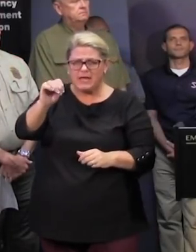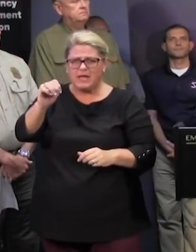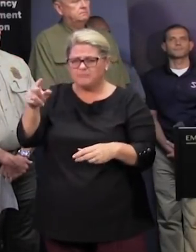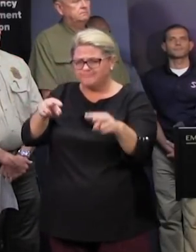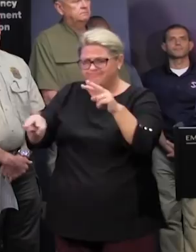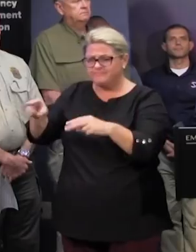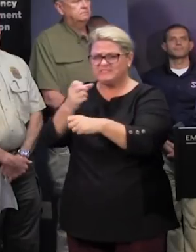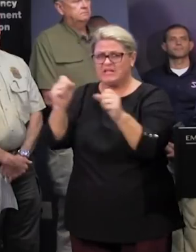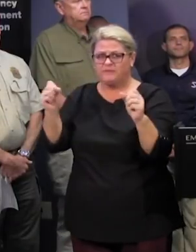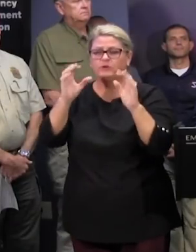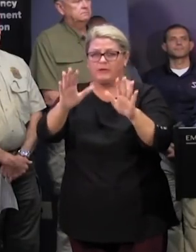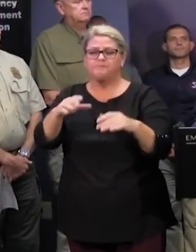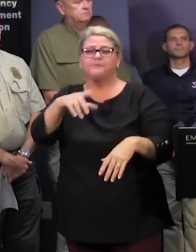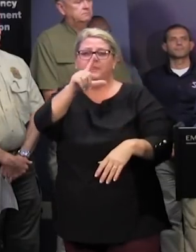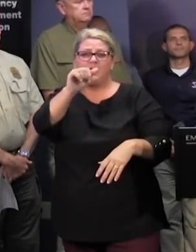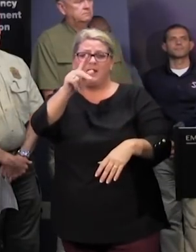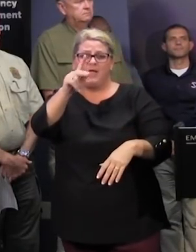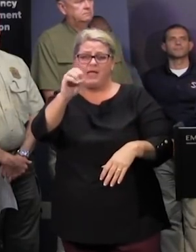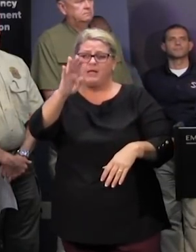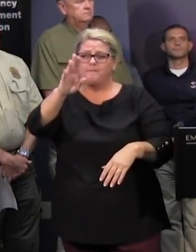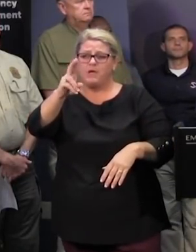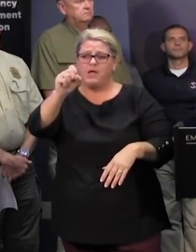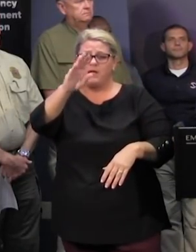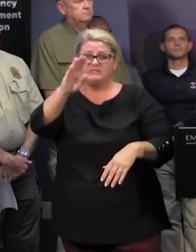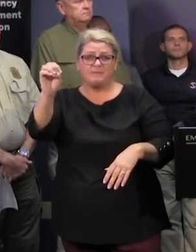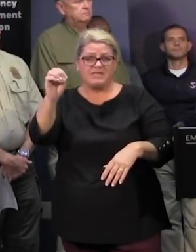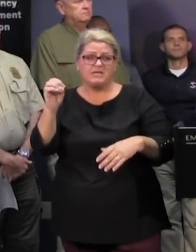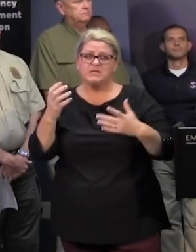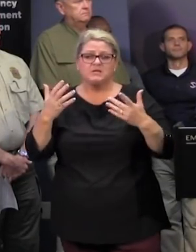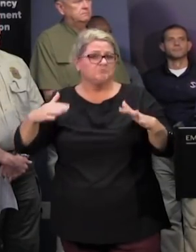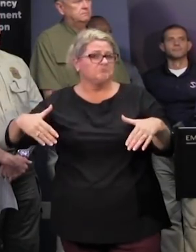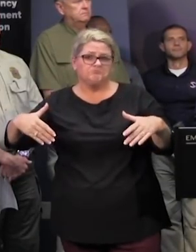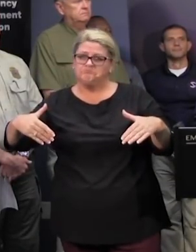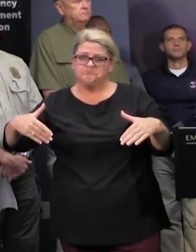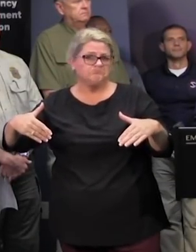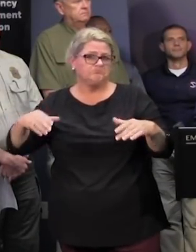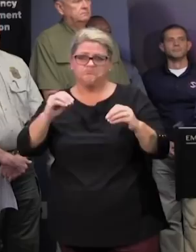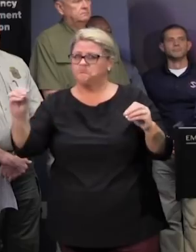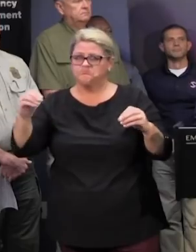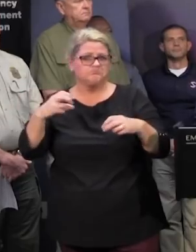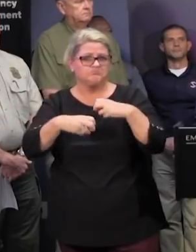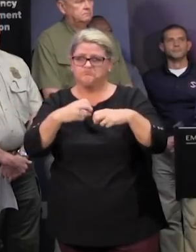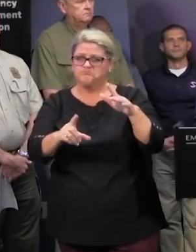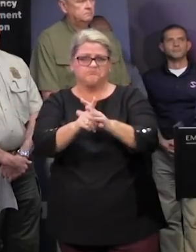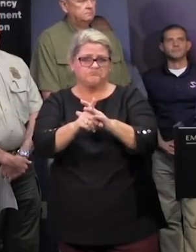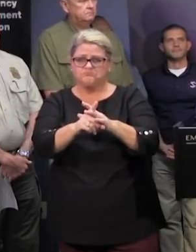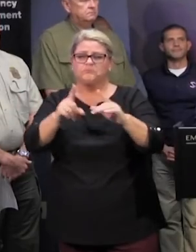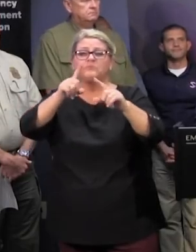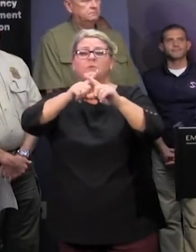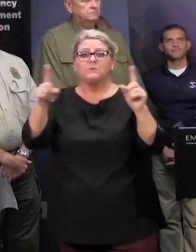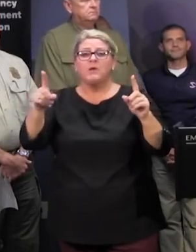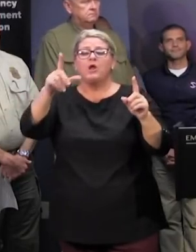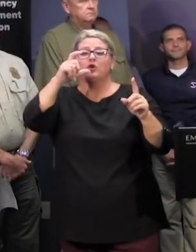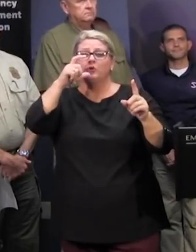at stay safe as it relates to lake busby there's not been actions with lake busby but for the impoundments that manage